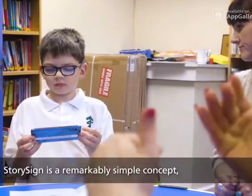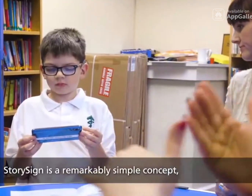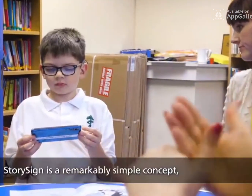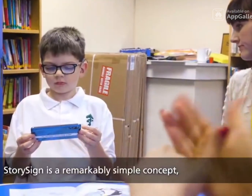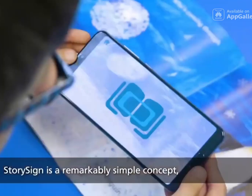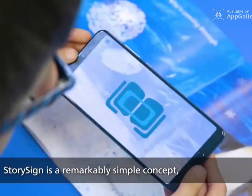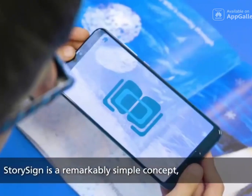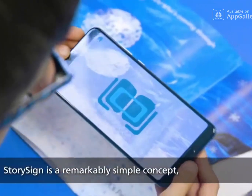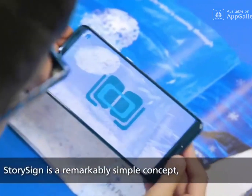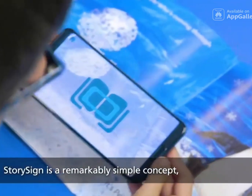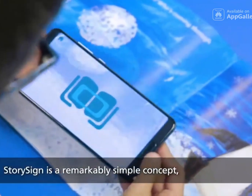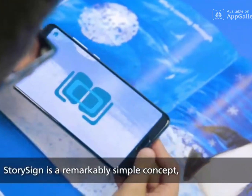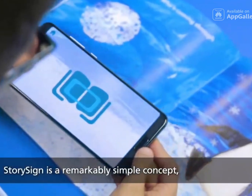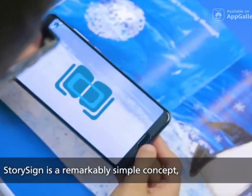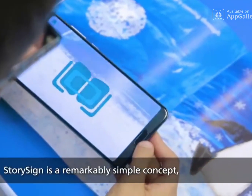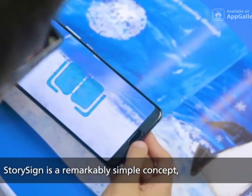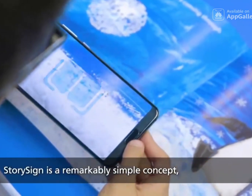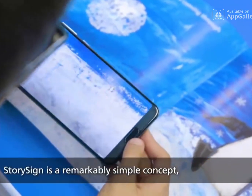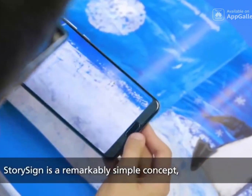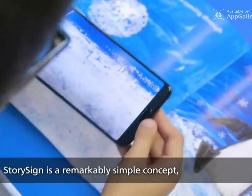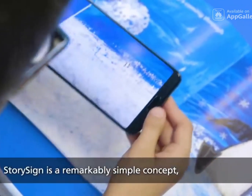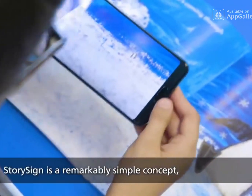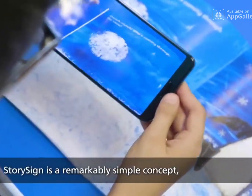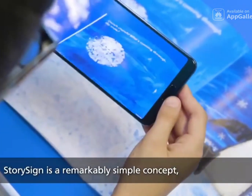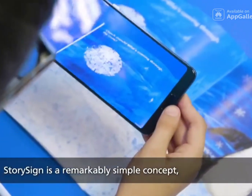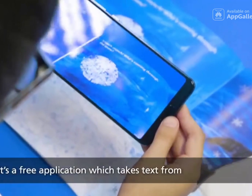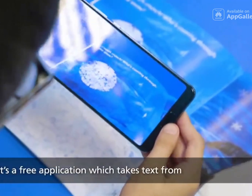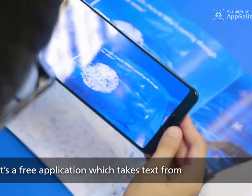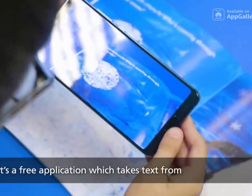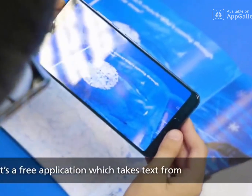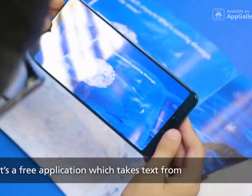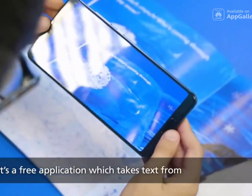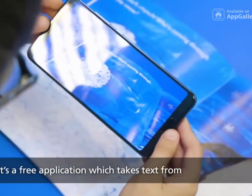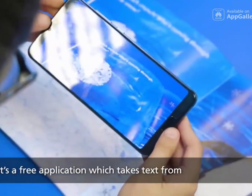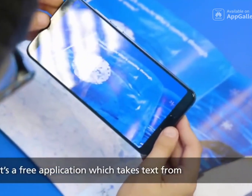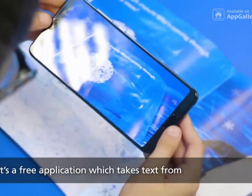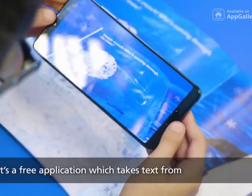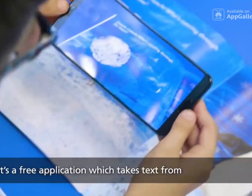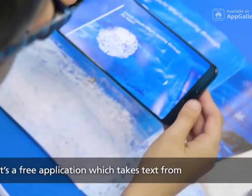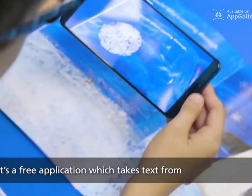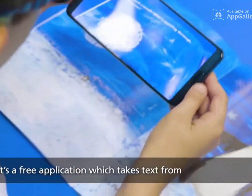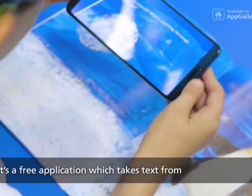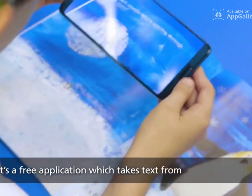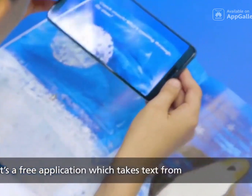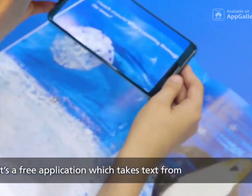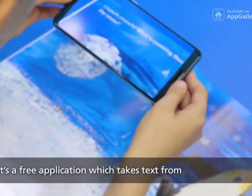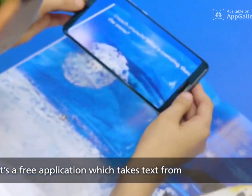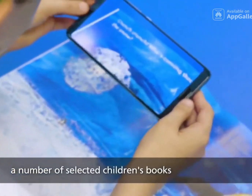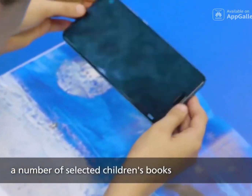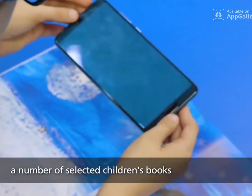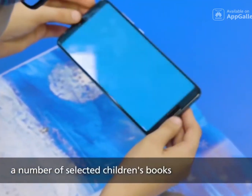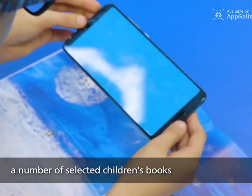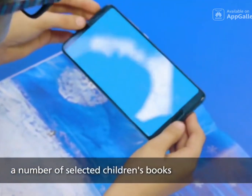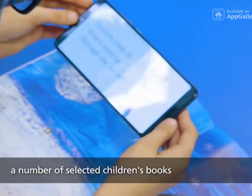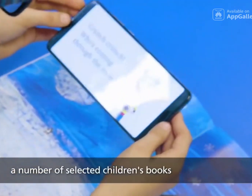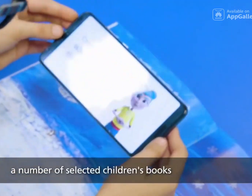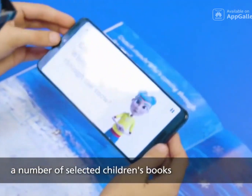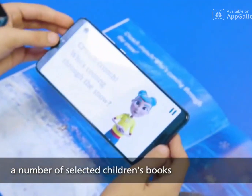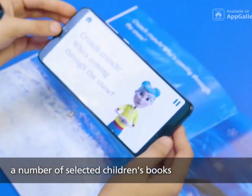Story sign is a remarkably simple concept. It's a free application which takes text from a number of selected children's